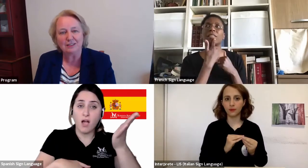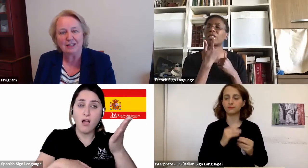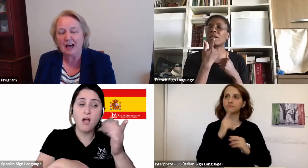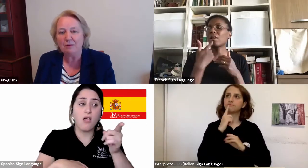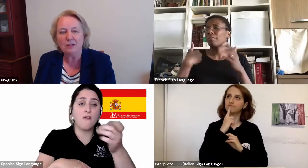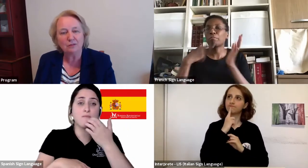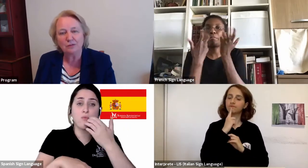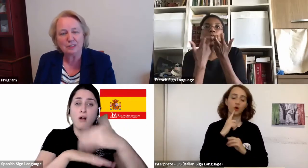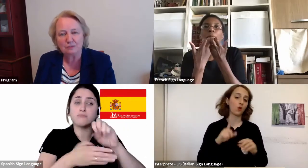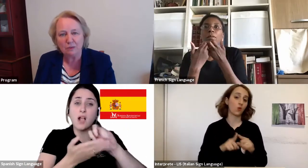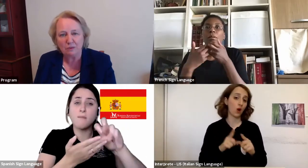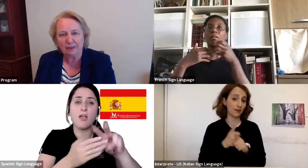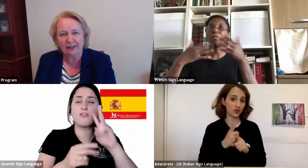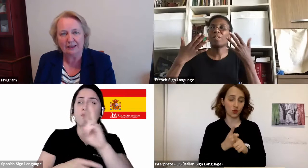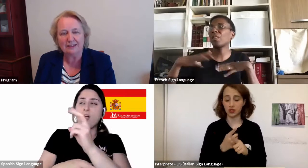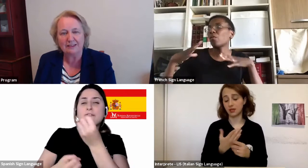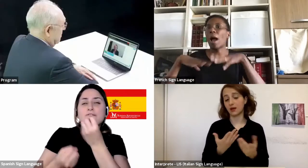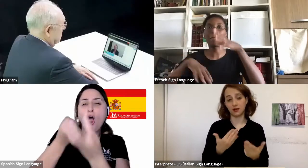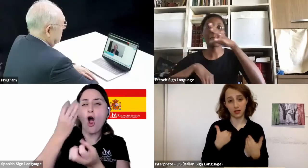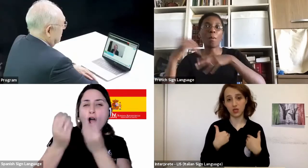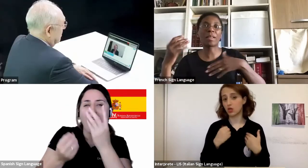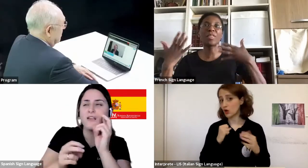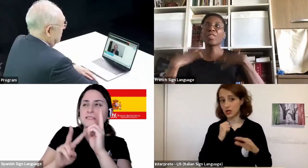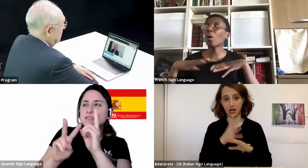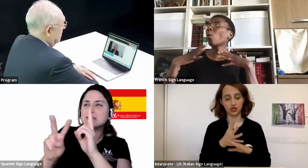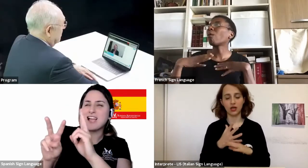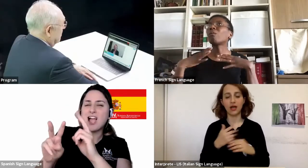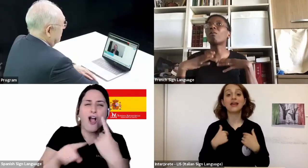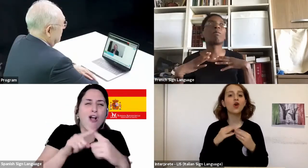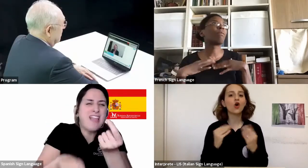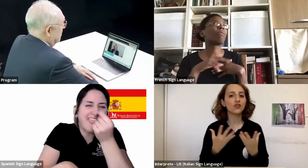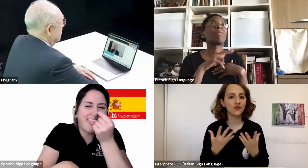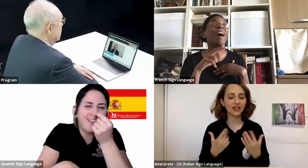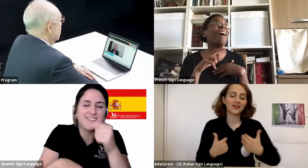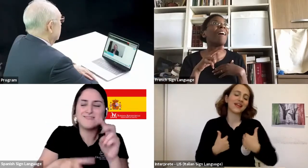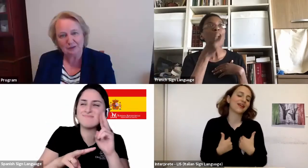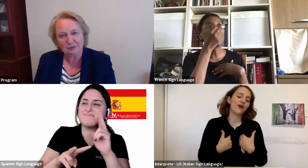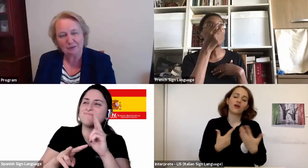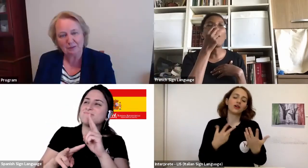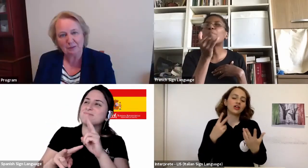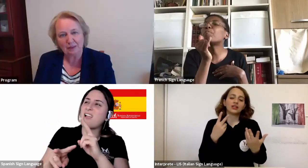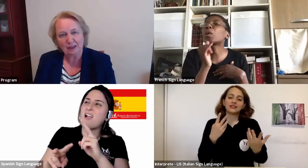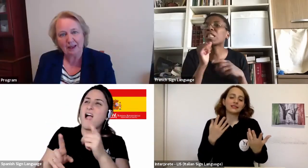flowers. I would look for the small things. And I would practise gratitude.